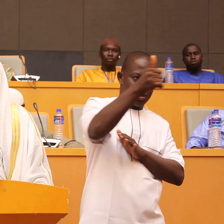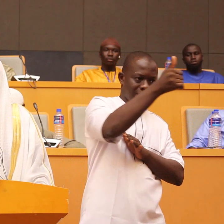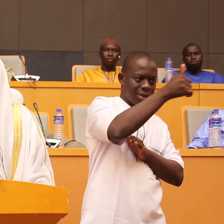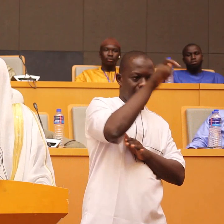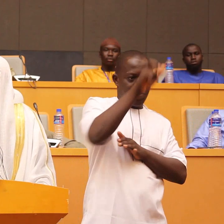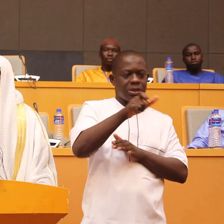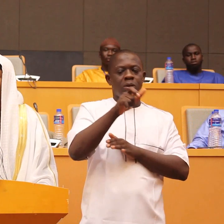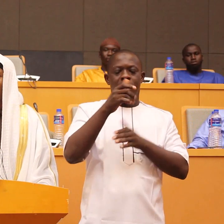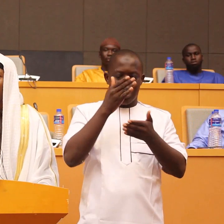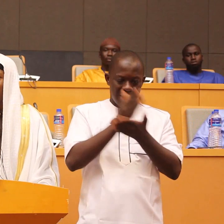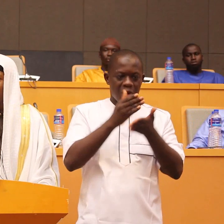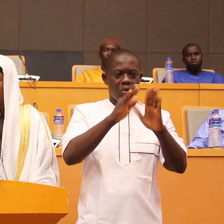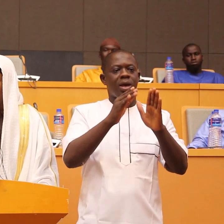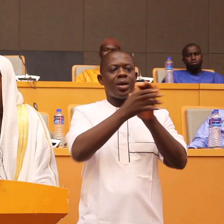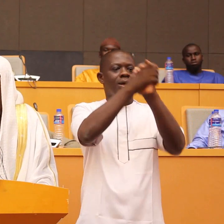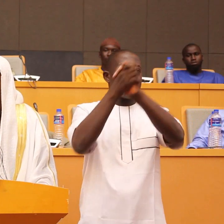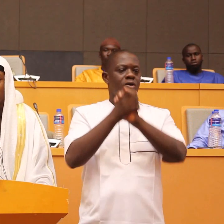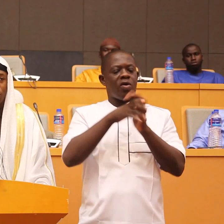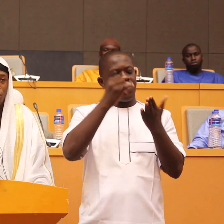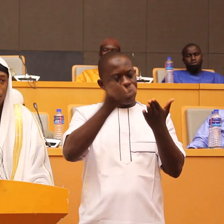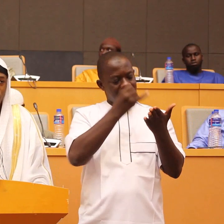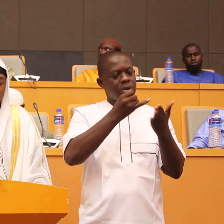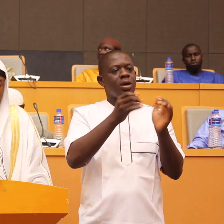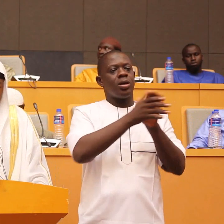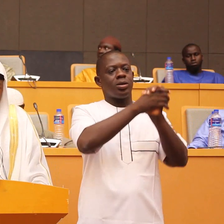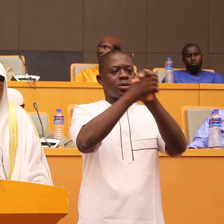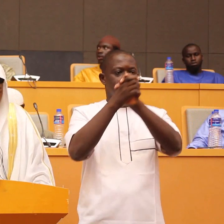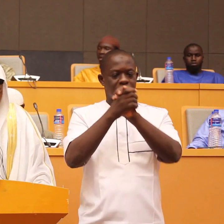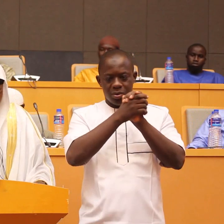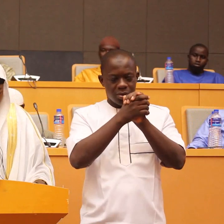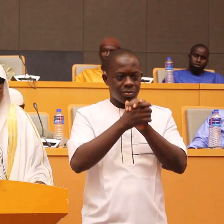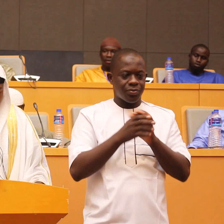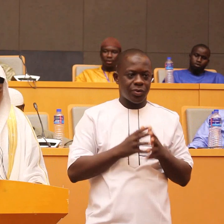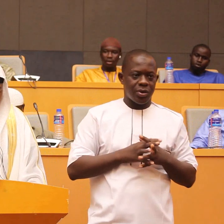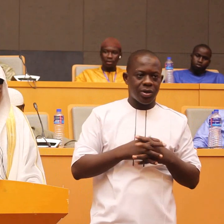greeting of Islam which is assalamu alaikum wa rahmatullahi wa barakatuh